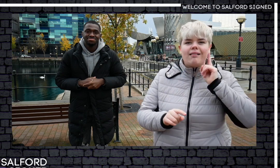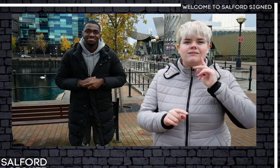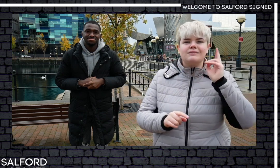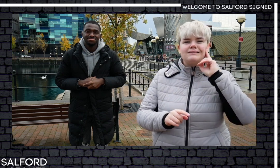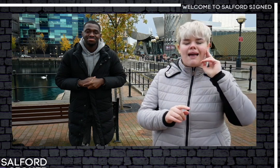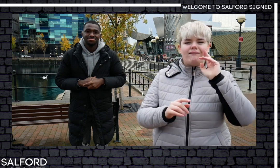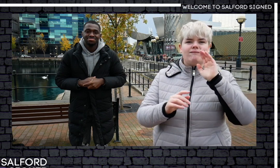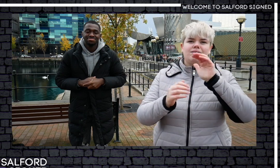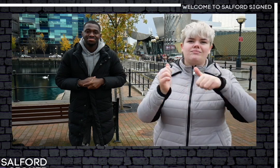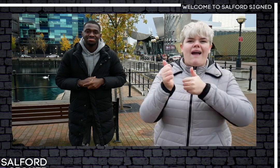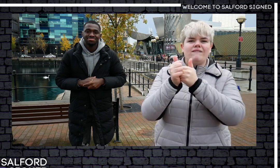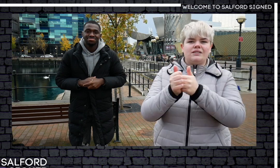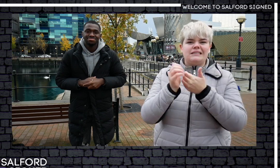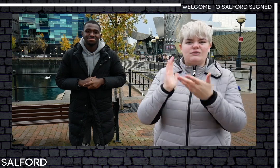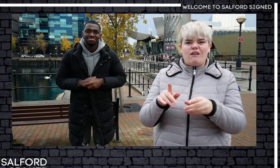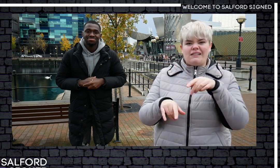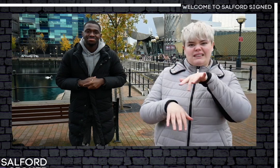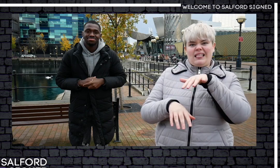page so make sure you check that out.